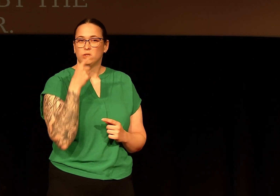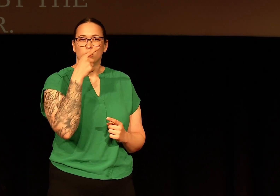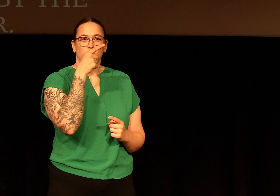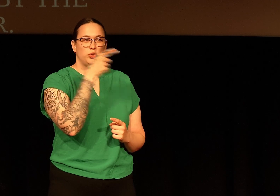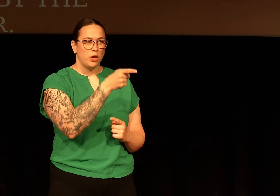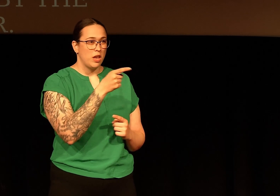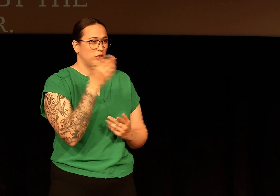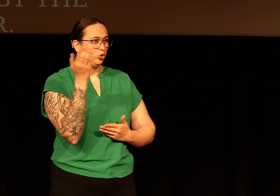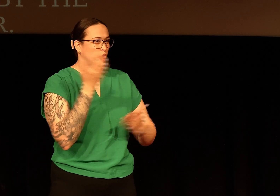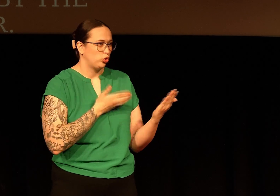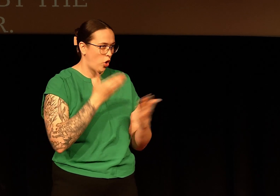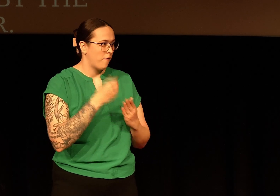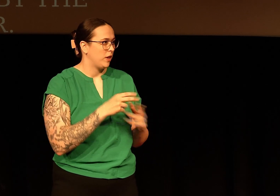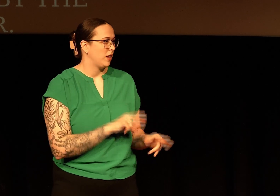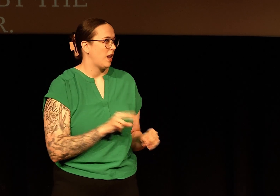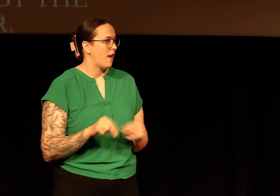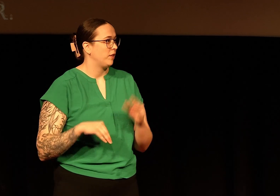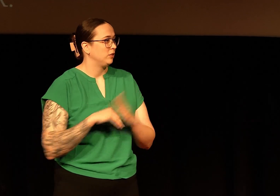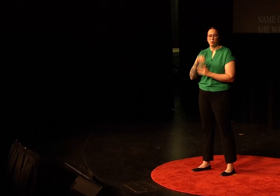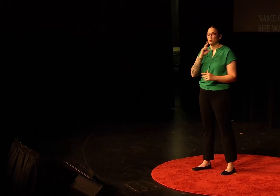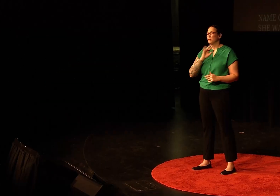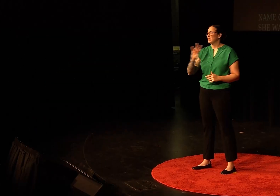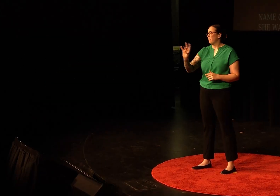She served in the Navy until the age of 79.